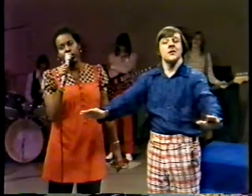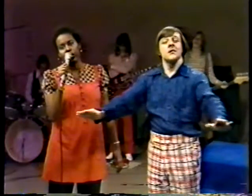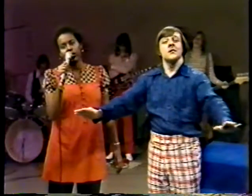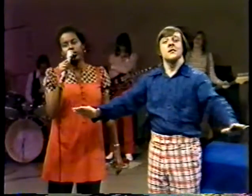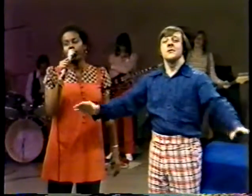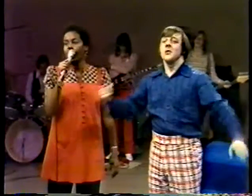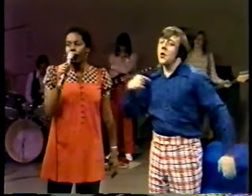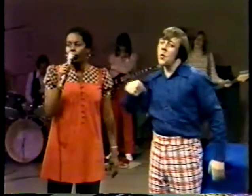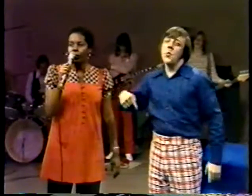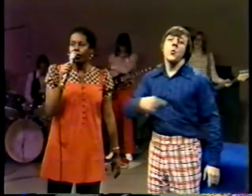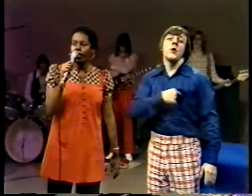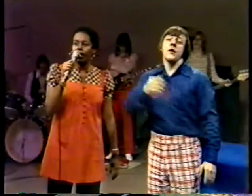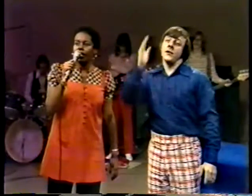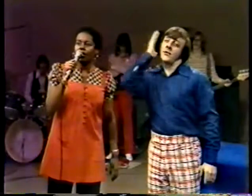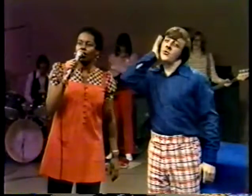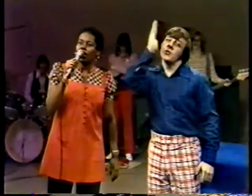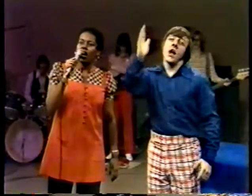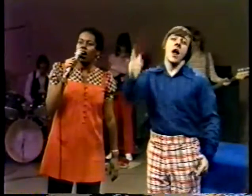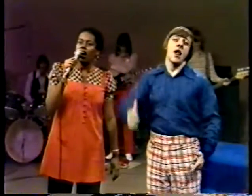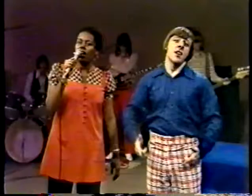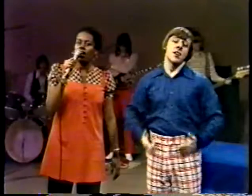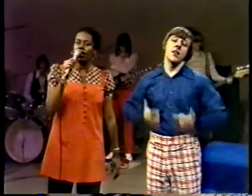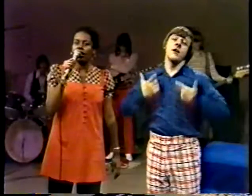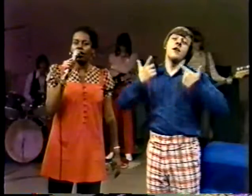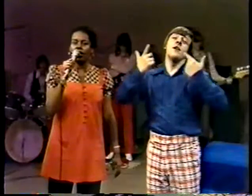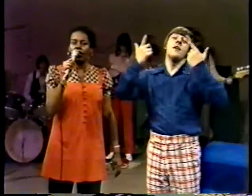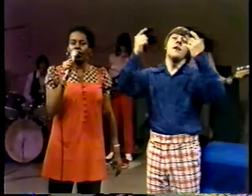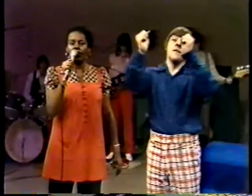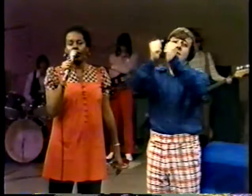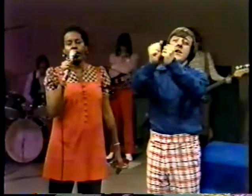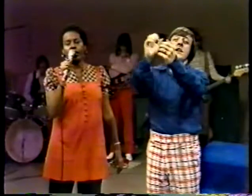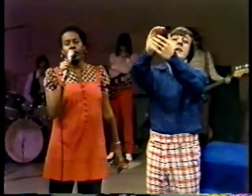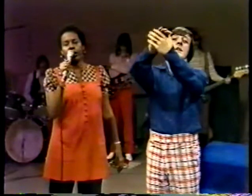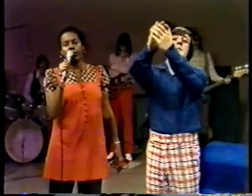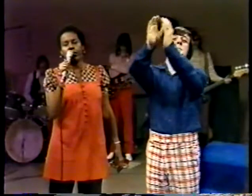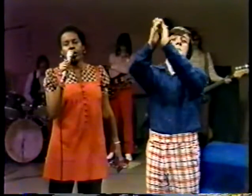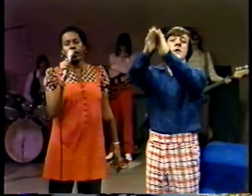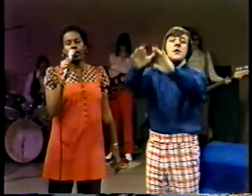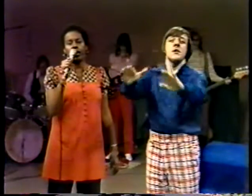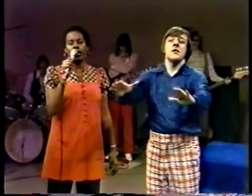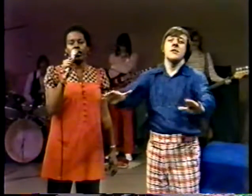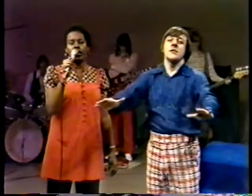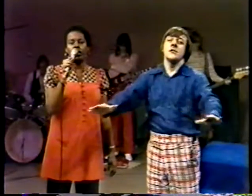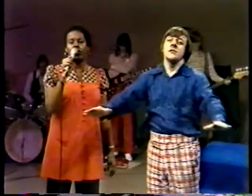We shall live in peace